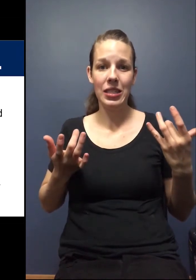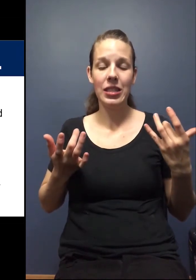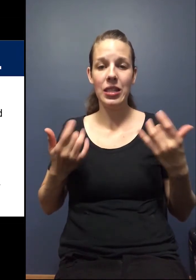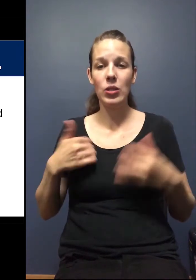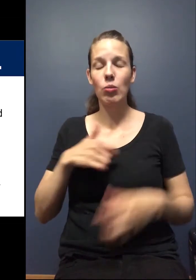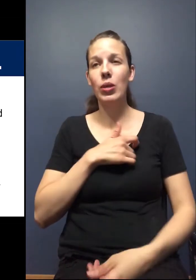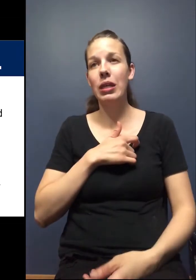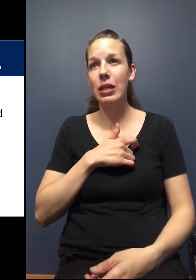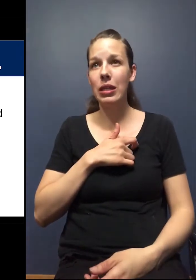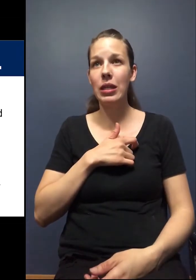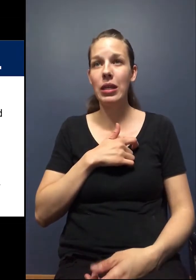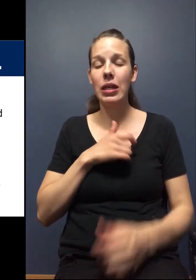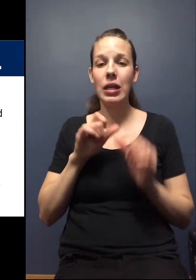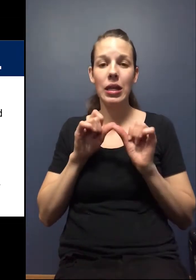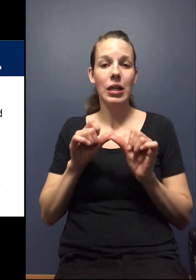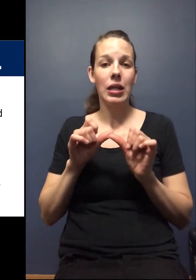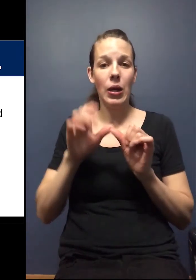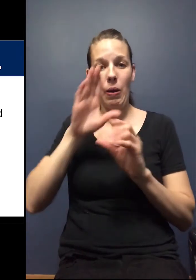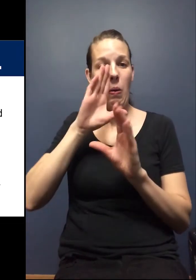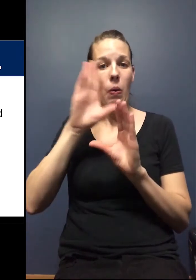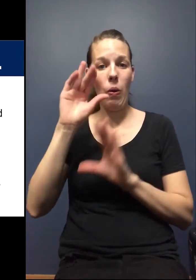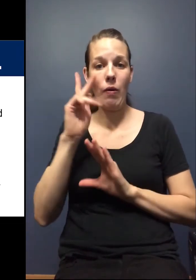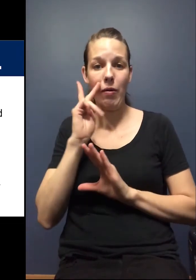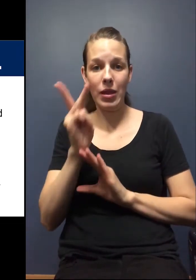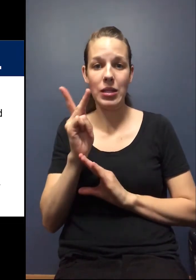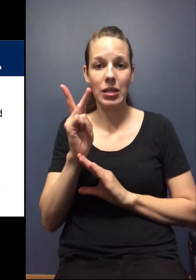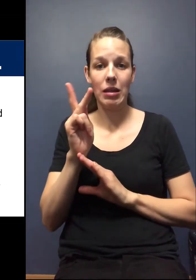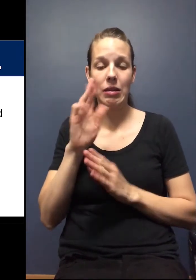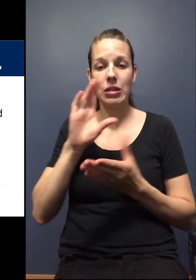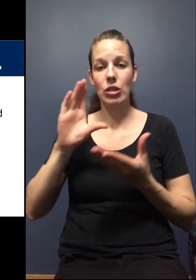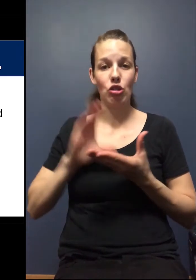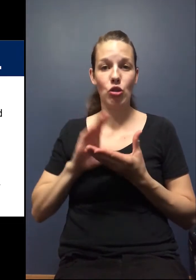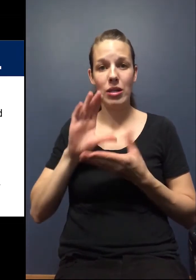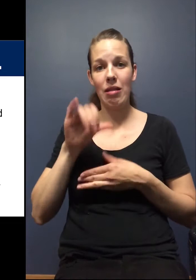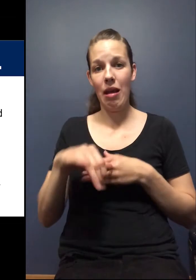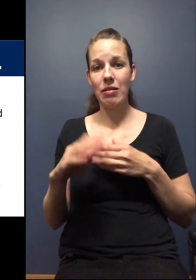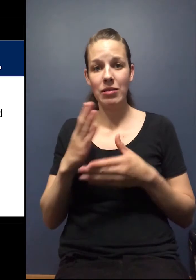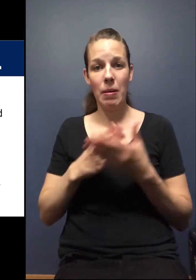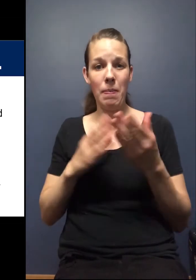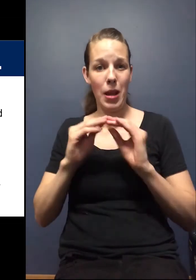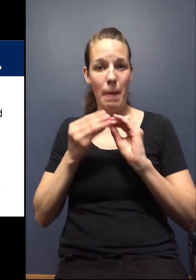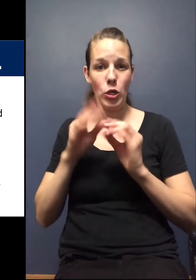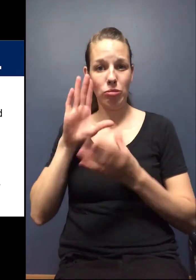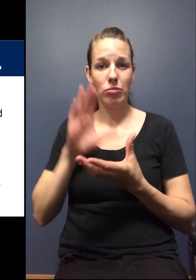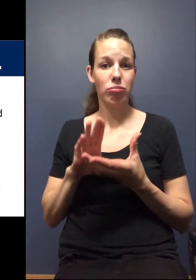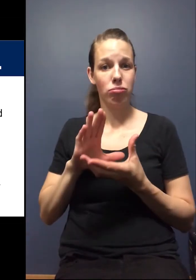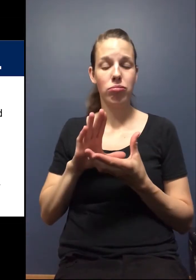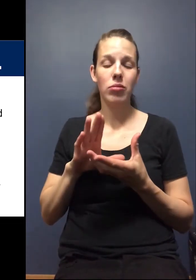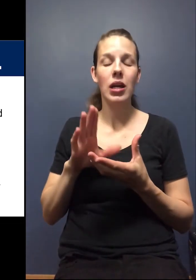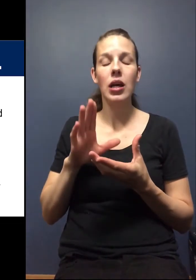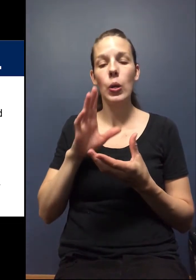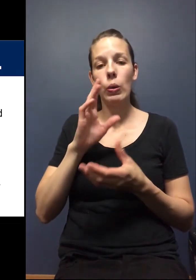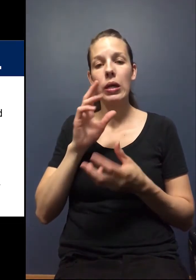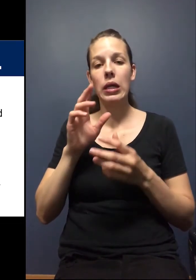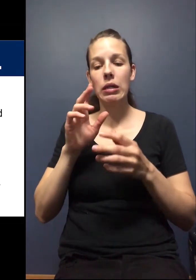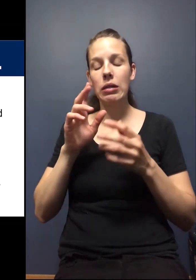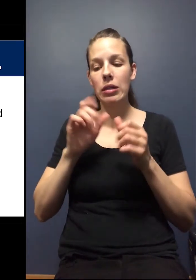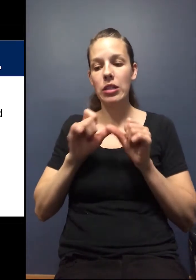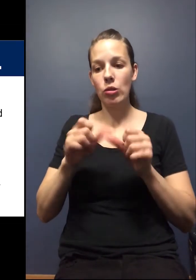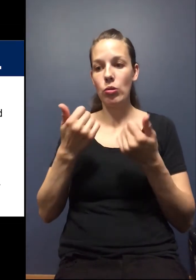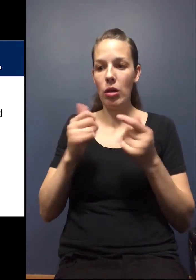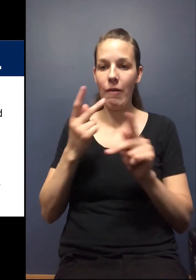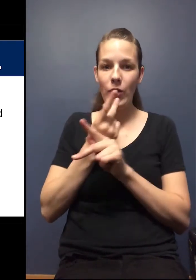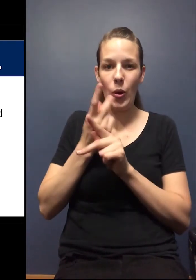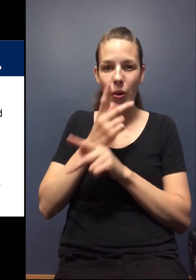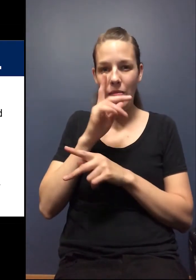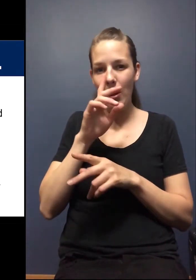as we continue to hopefully see, um, the decrease in some of these numbers, we can continue to start looking at what those metrics